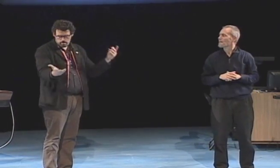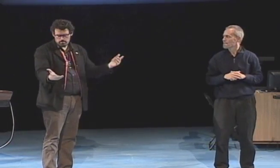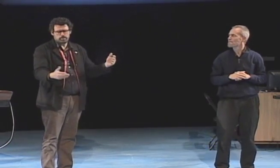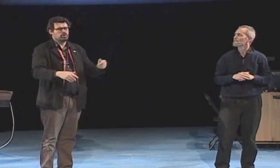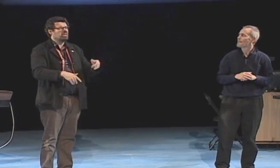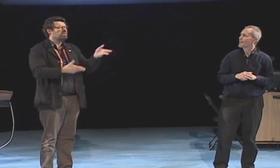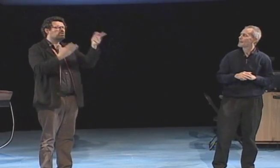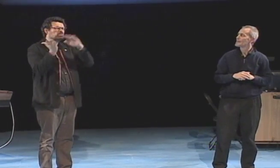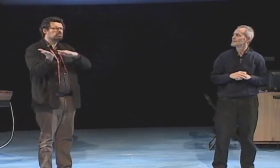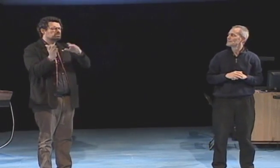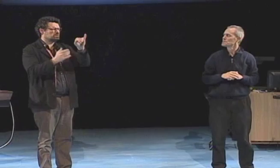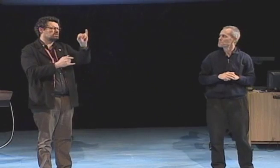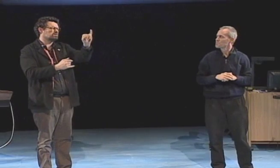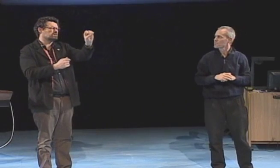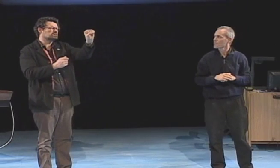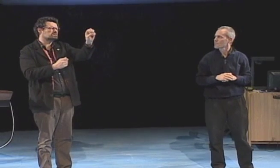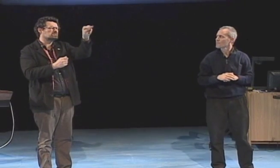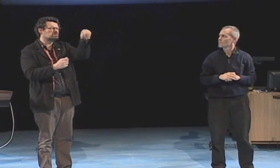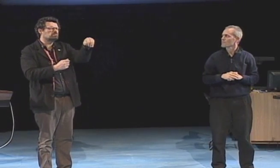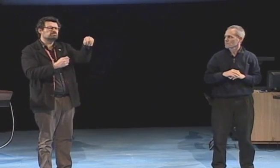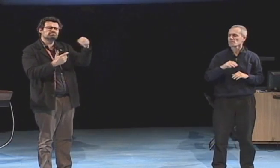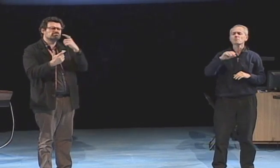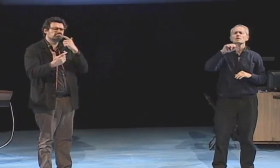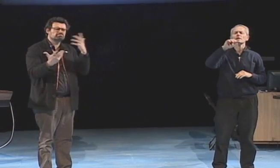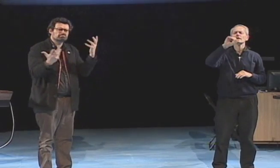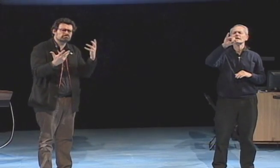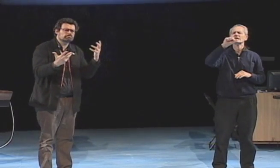positive and break away from that old idea